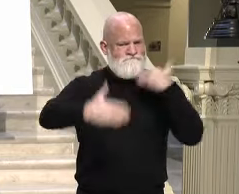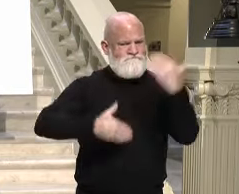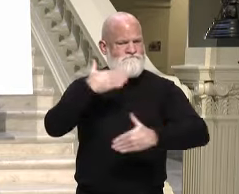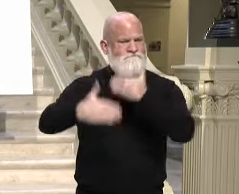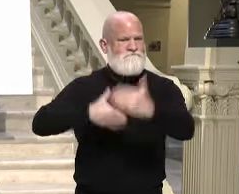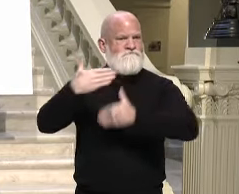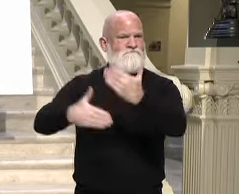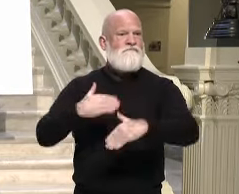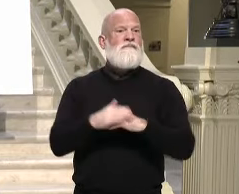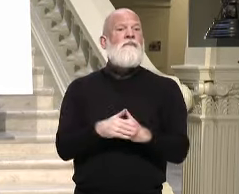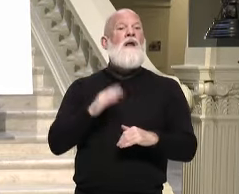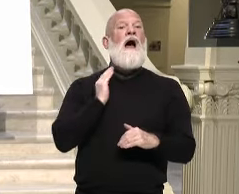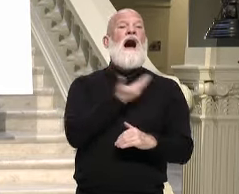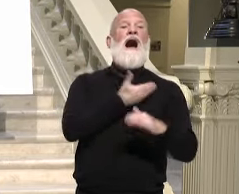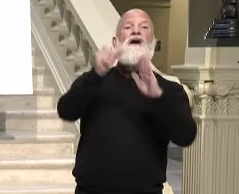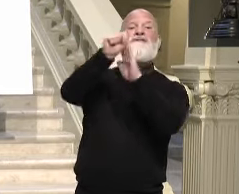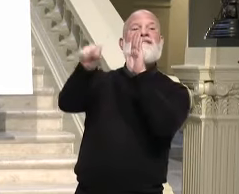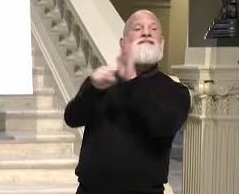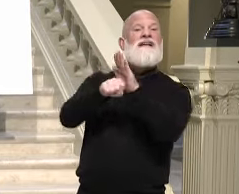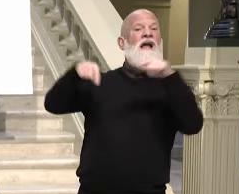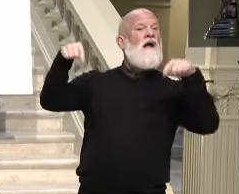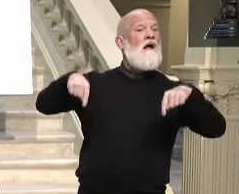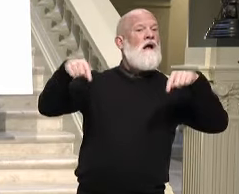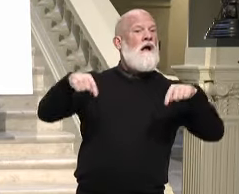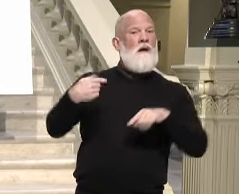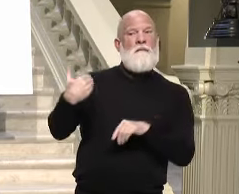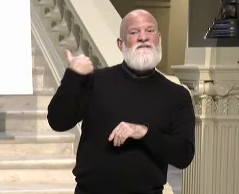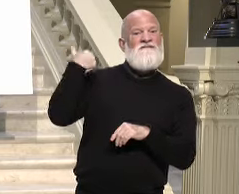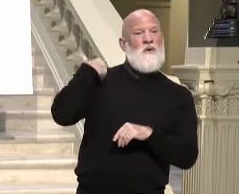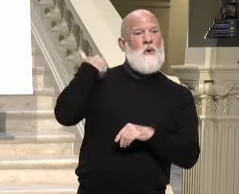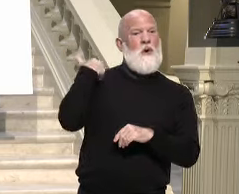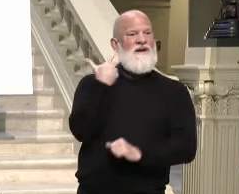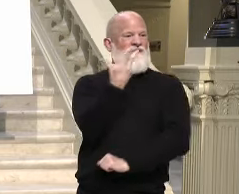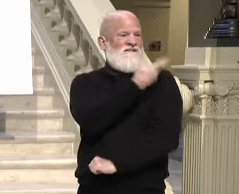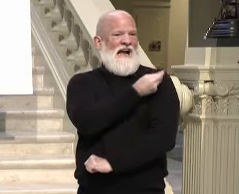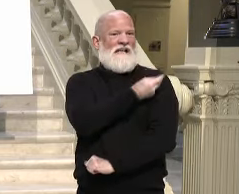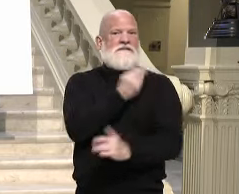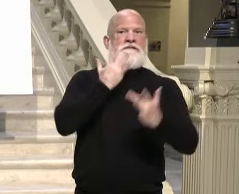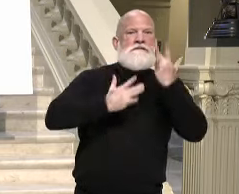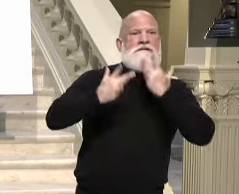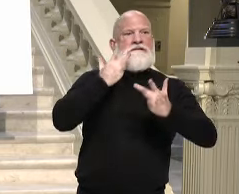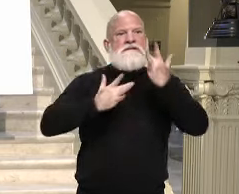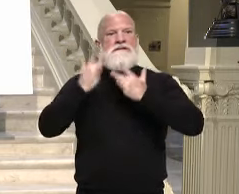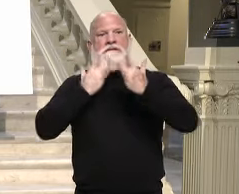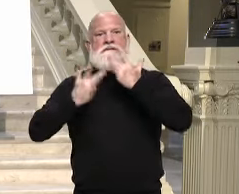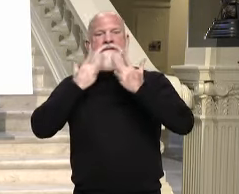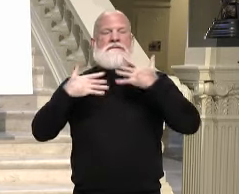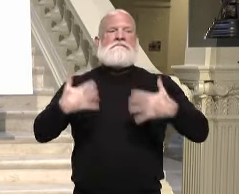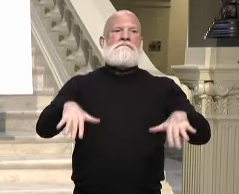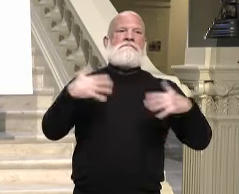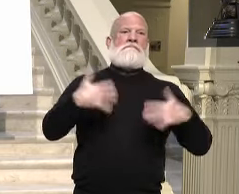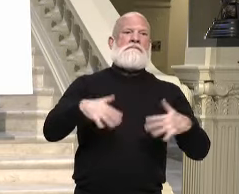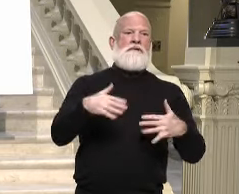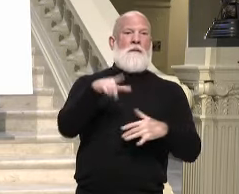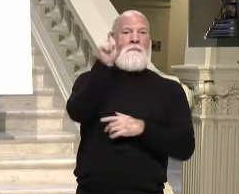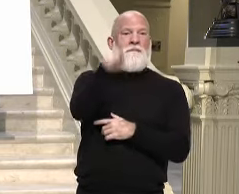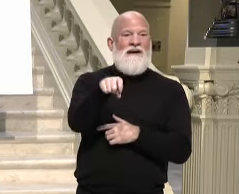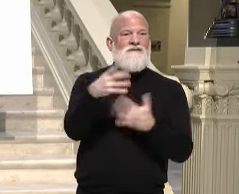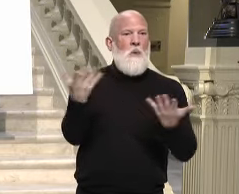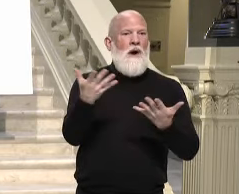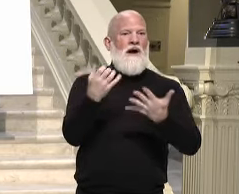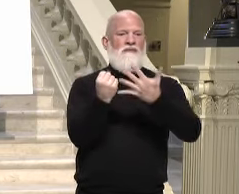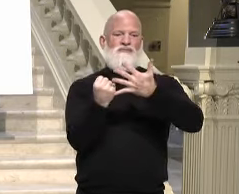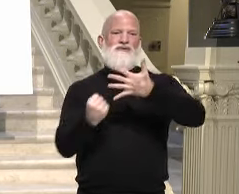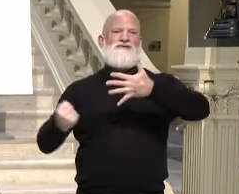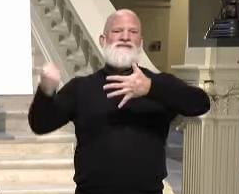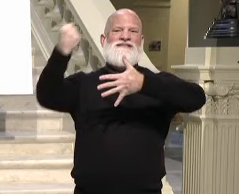facing limited supplies of the vaccine from the federal government, it was vital that we prioritized those who were most at risk